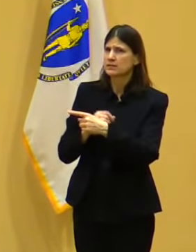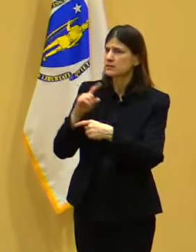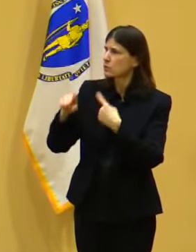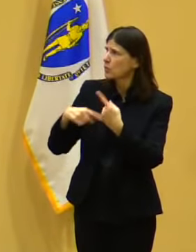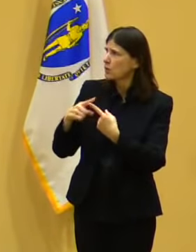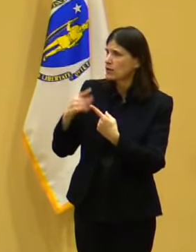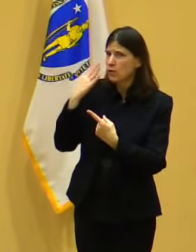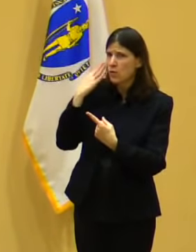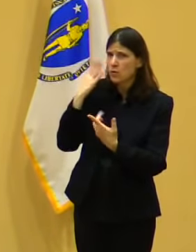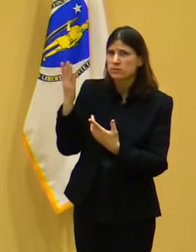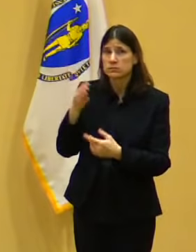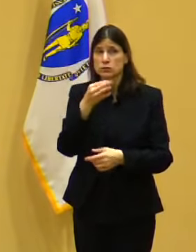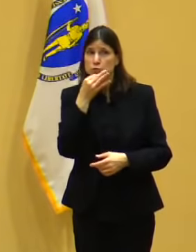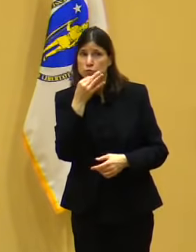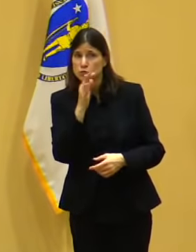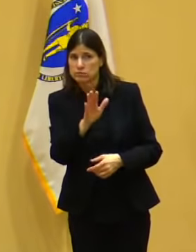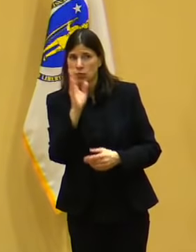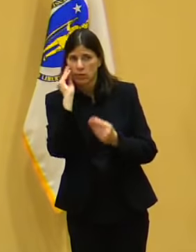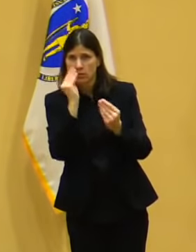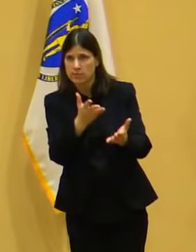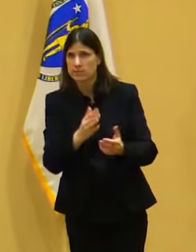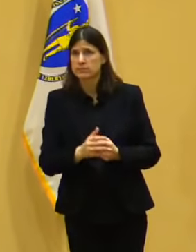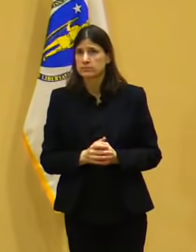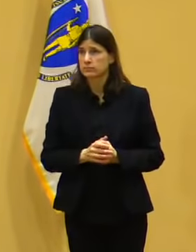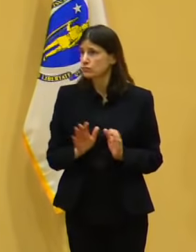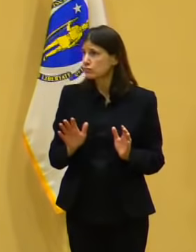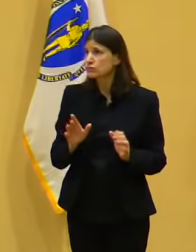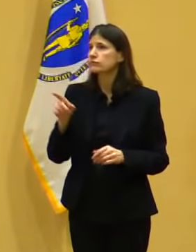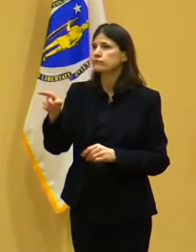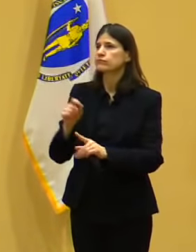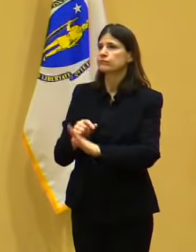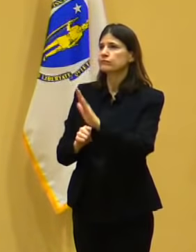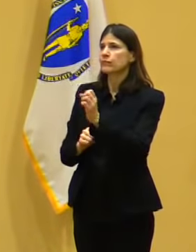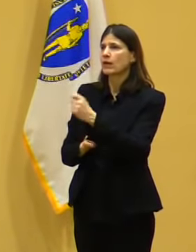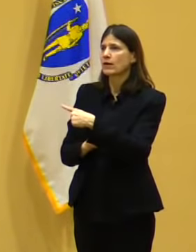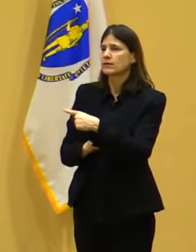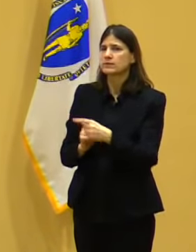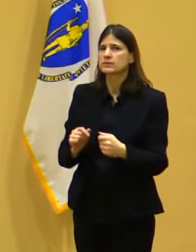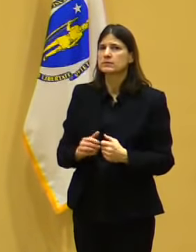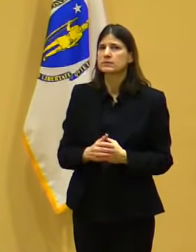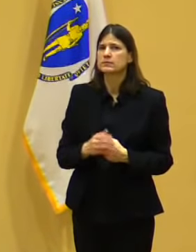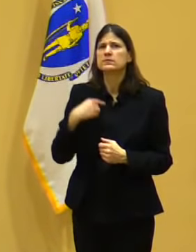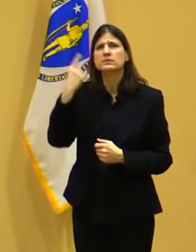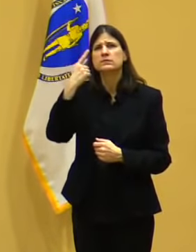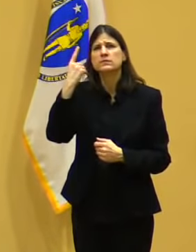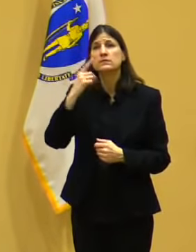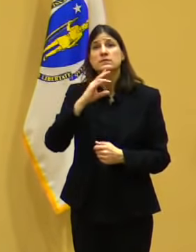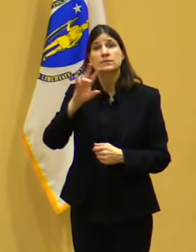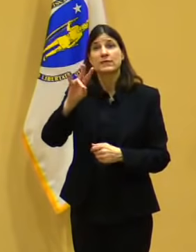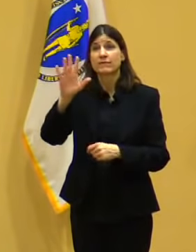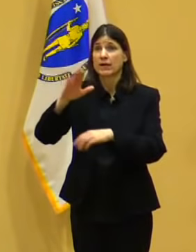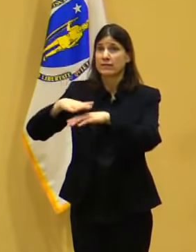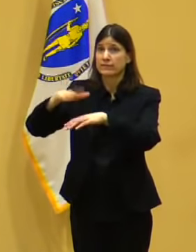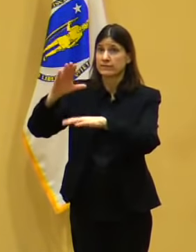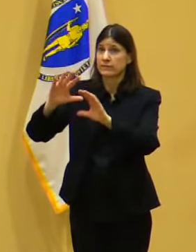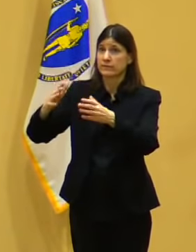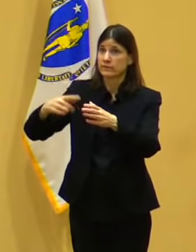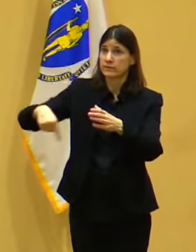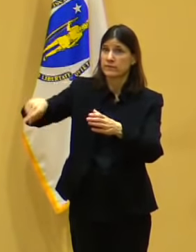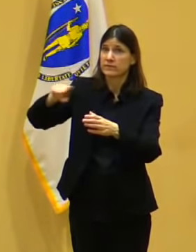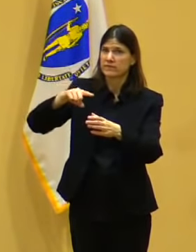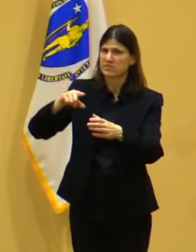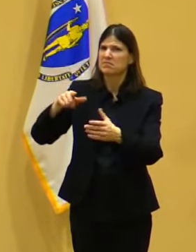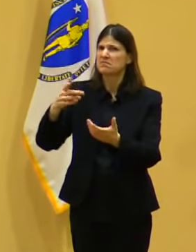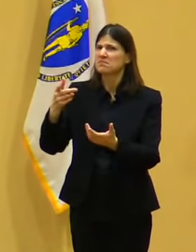Soon. You mentioned that you drew up more data on the 7th, 5th, Friday. What about your group in Phase 1?